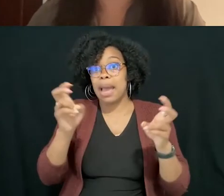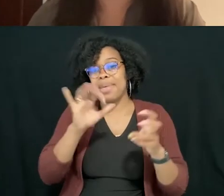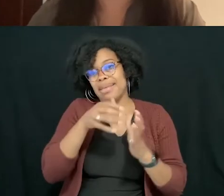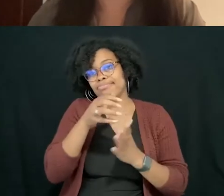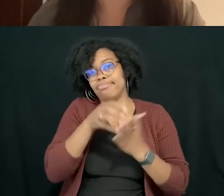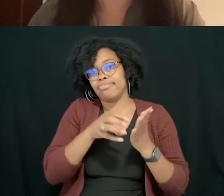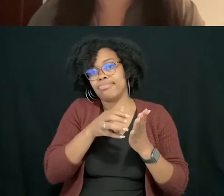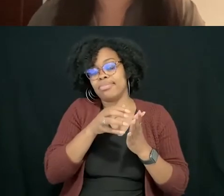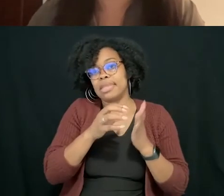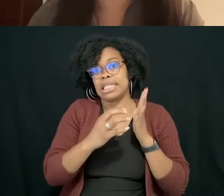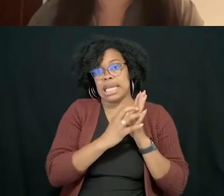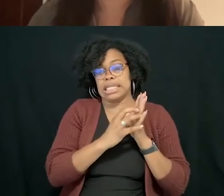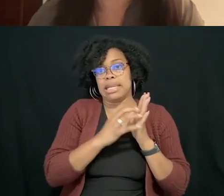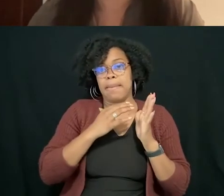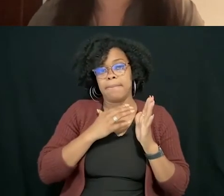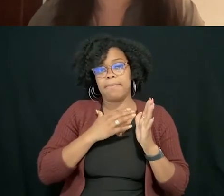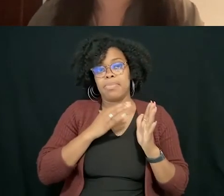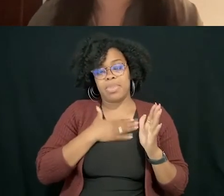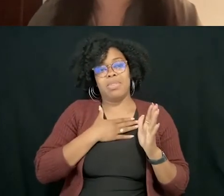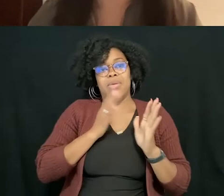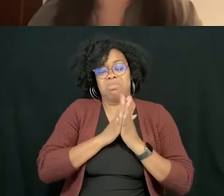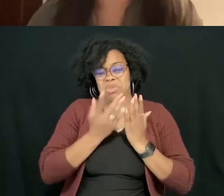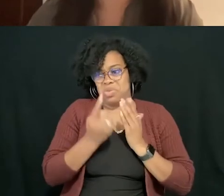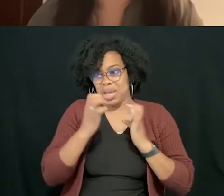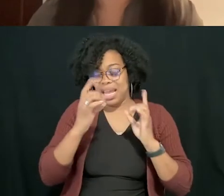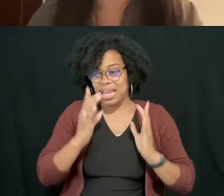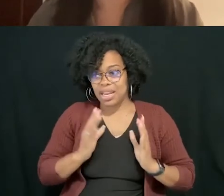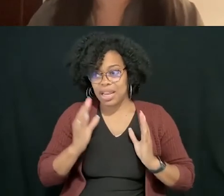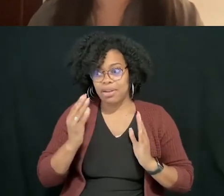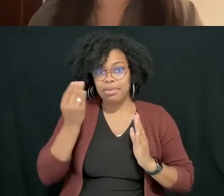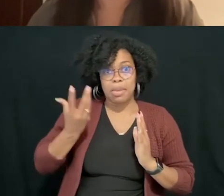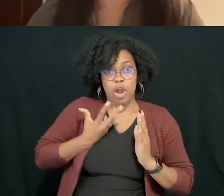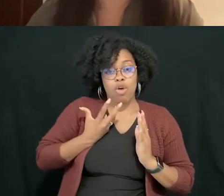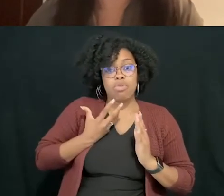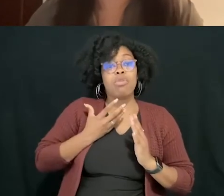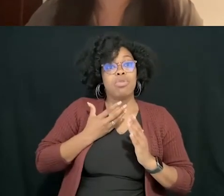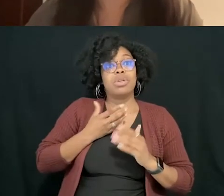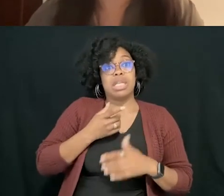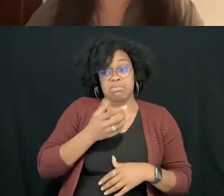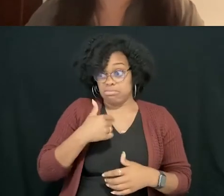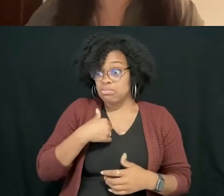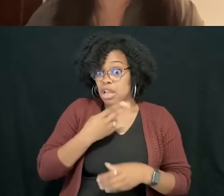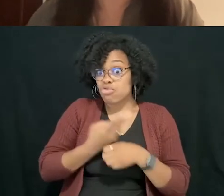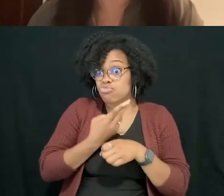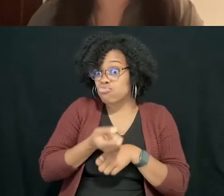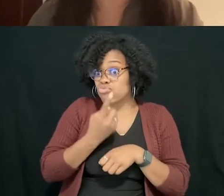book. Um, an educator reached out to share that they used, uh, one of the prompts that was relevant to the